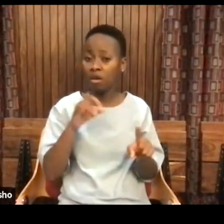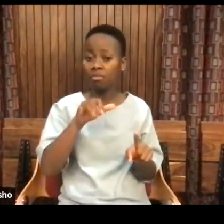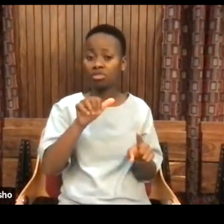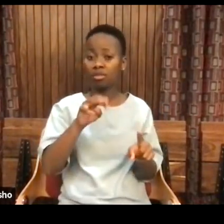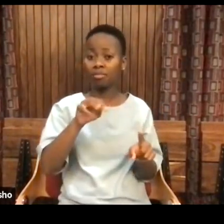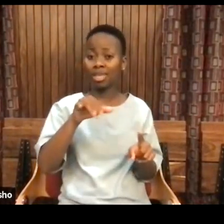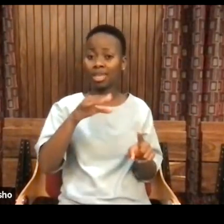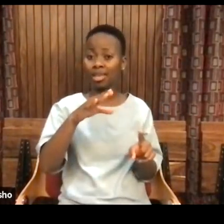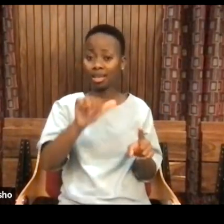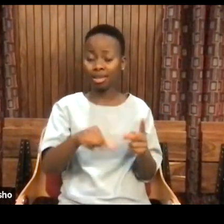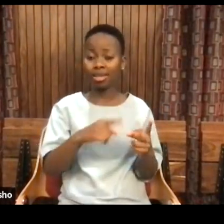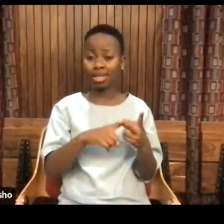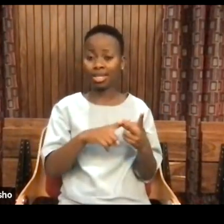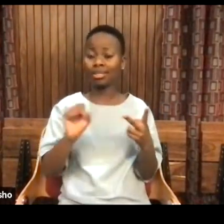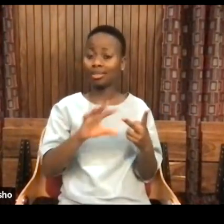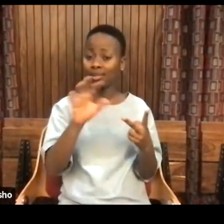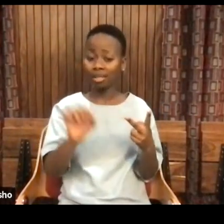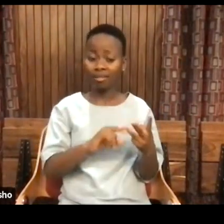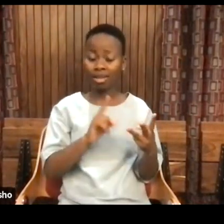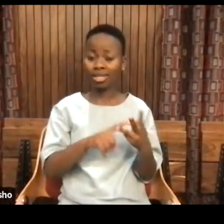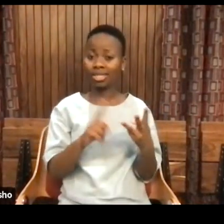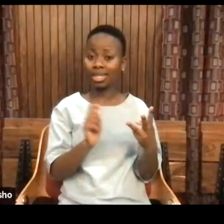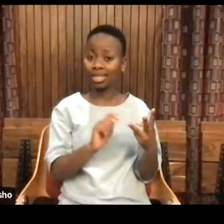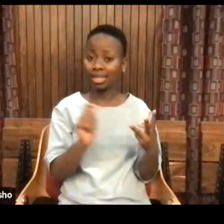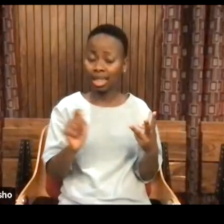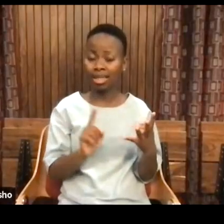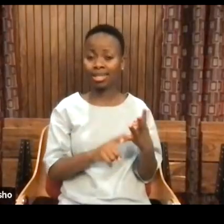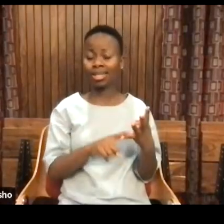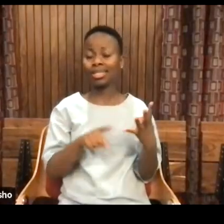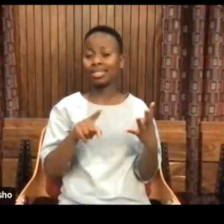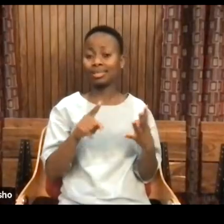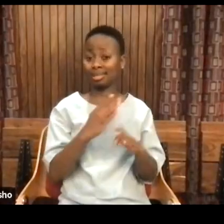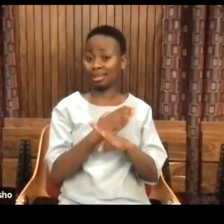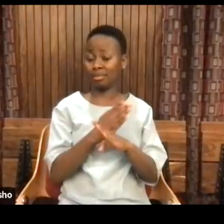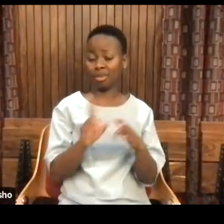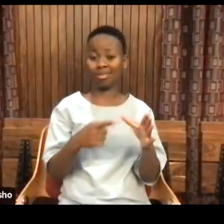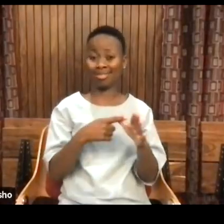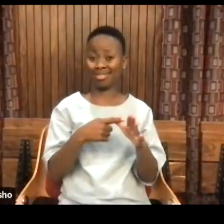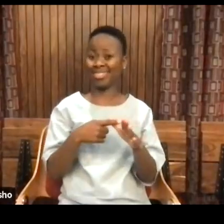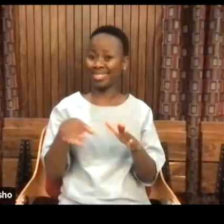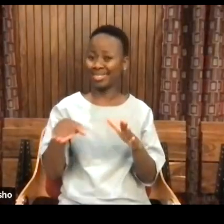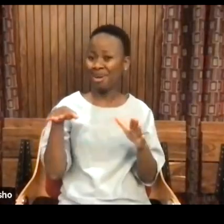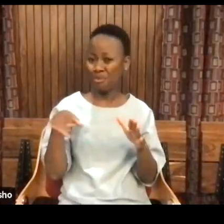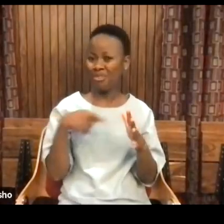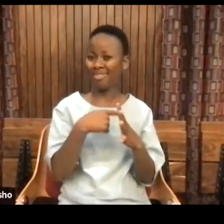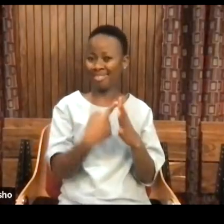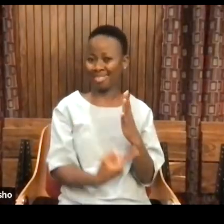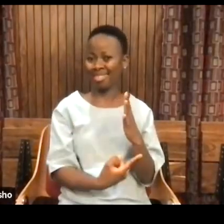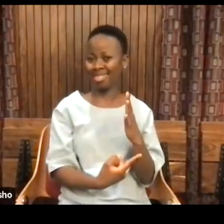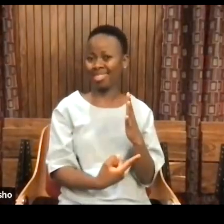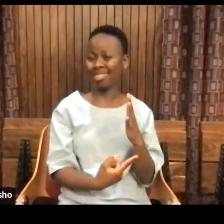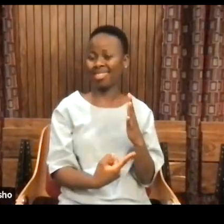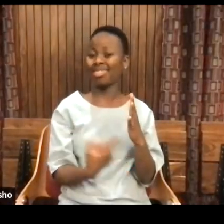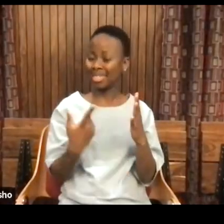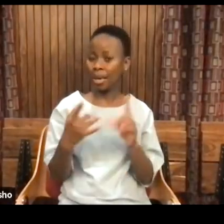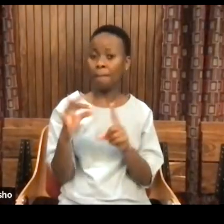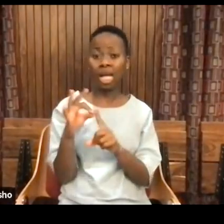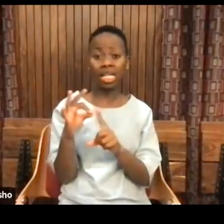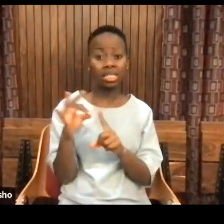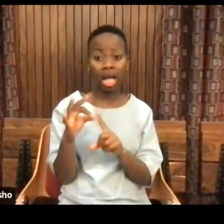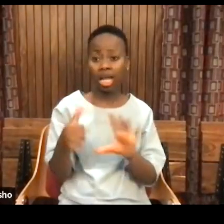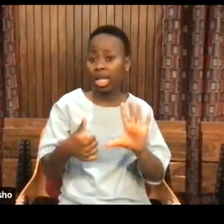Africa, Tanzania, Zambia, Zimbabwe, you see where this is going, Pakistan.